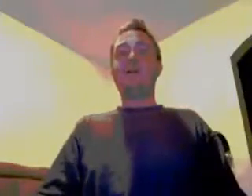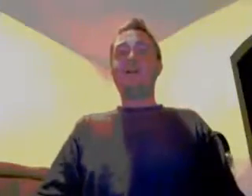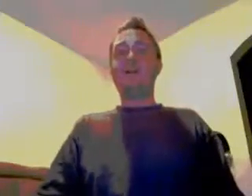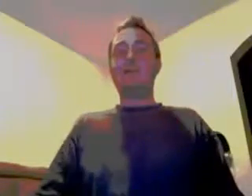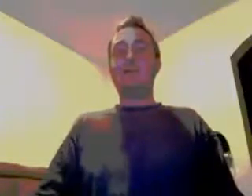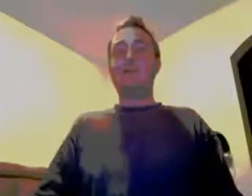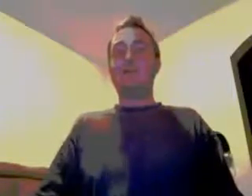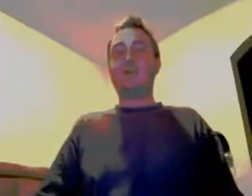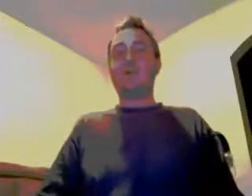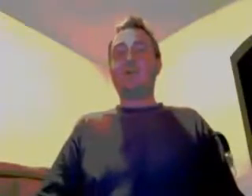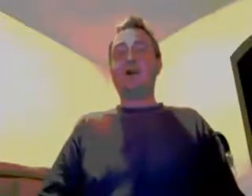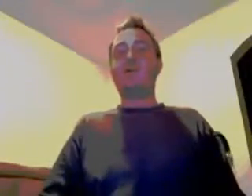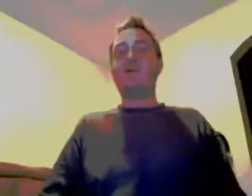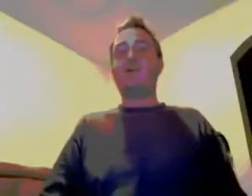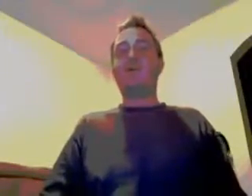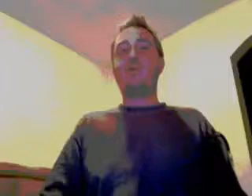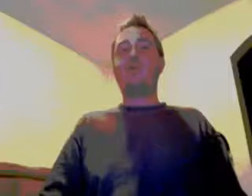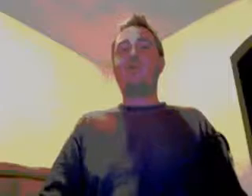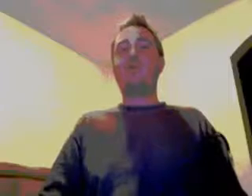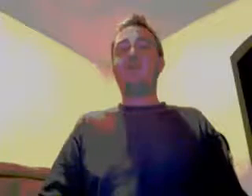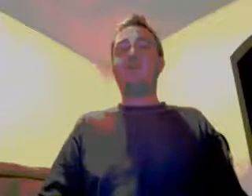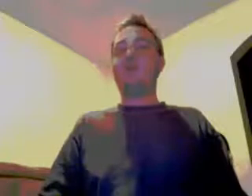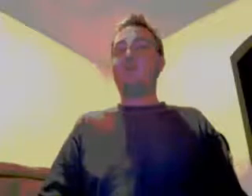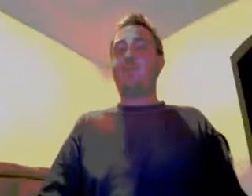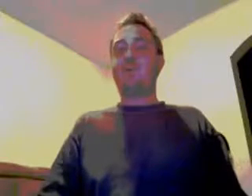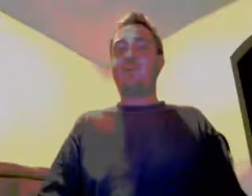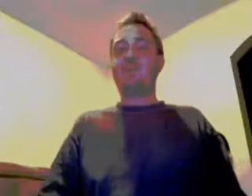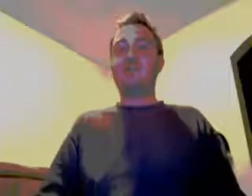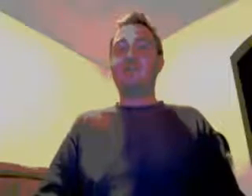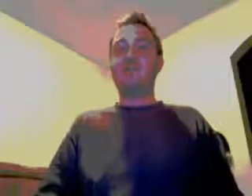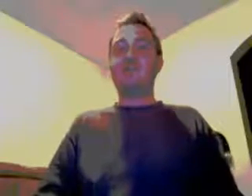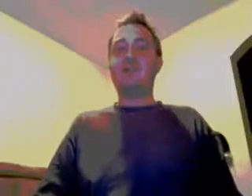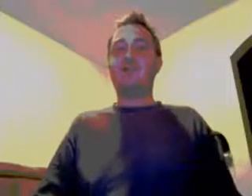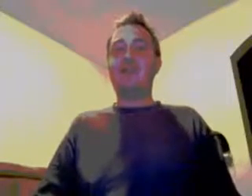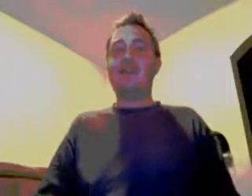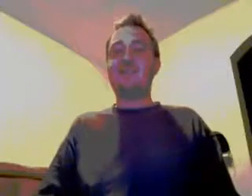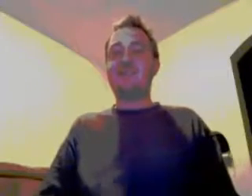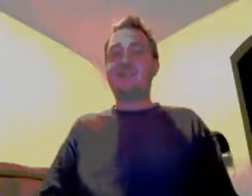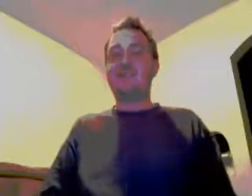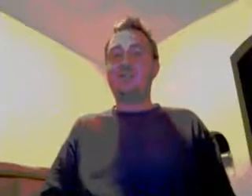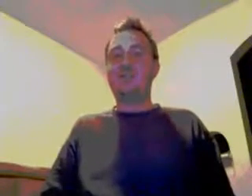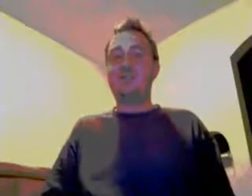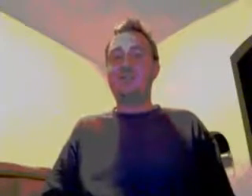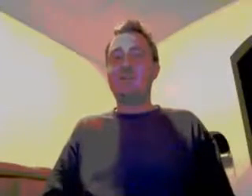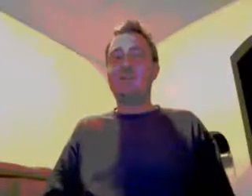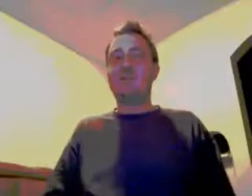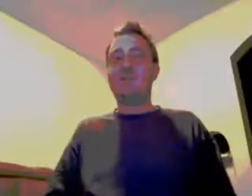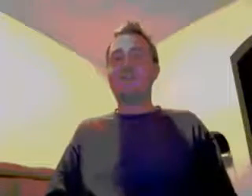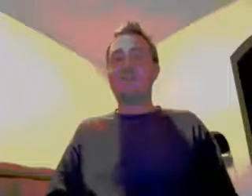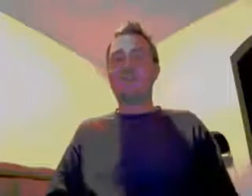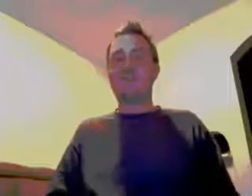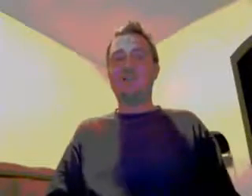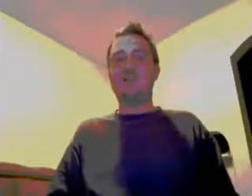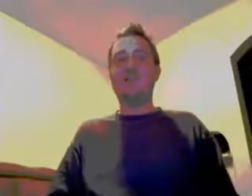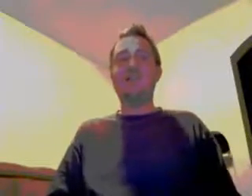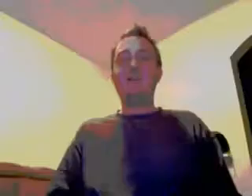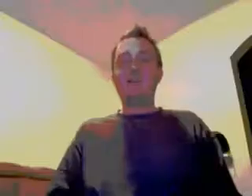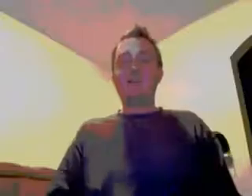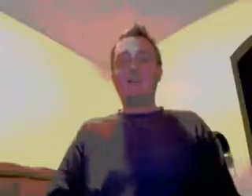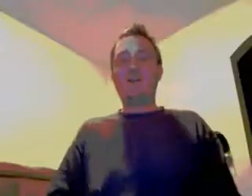Kennedy deliberately relied on erroneous online reports instead of facts as to raise unfair suspicions. So,